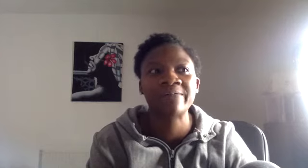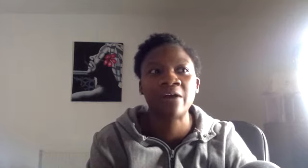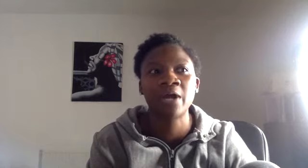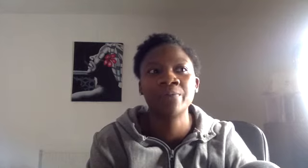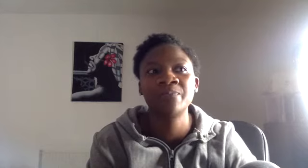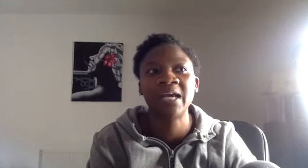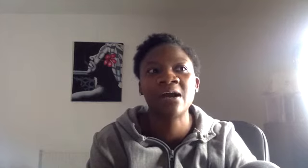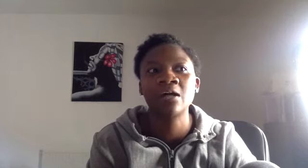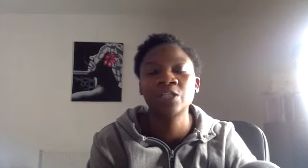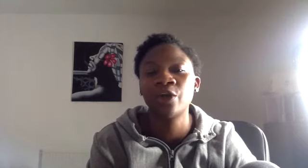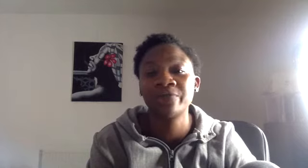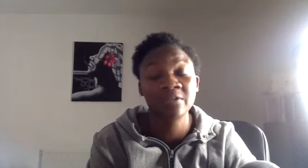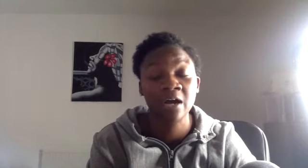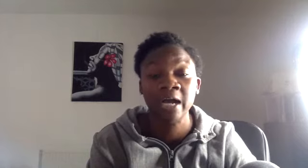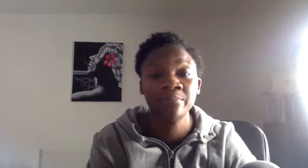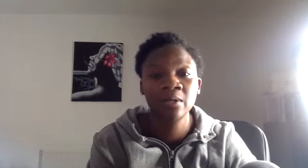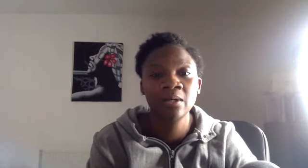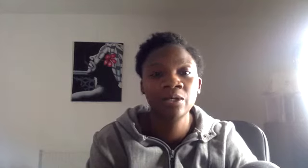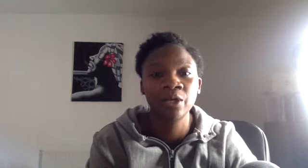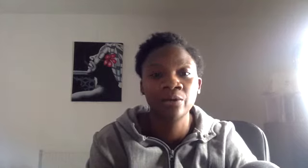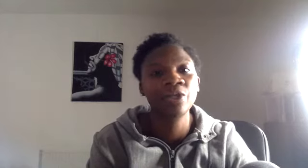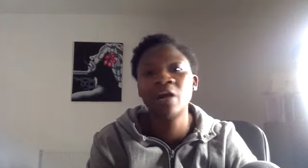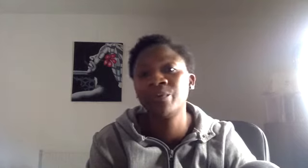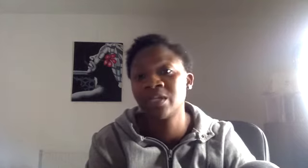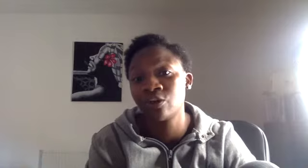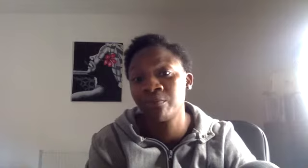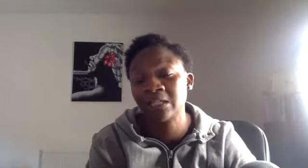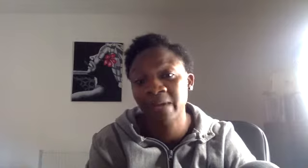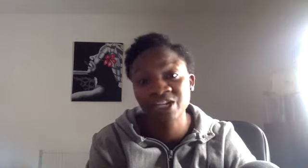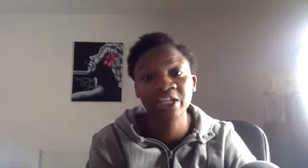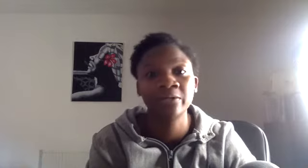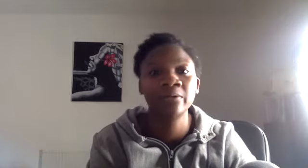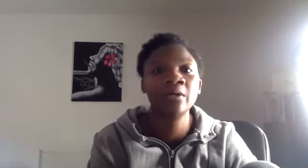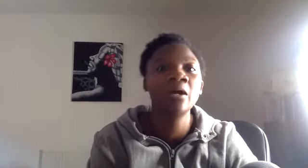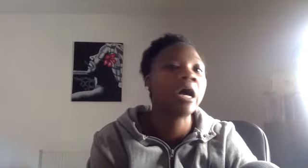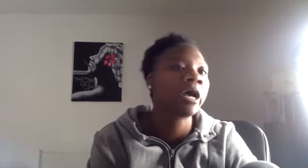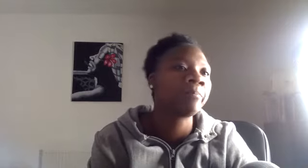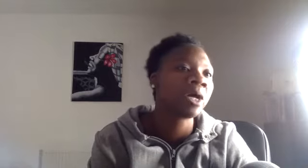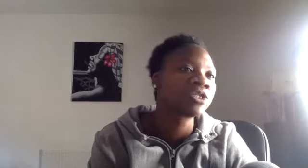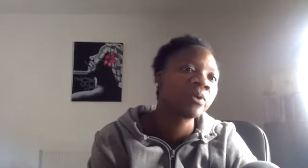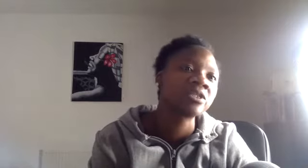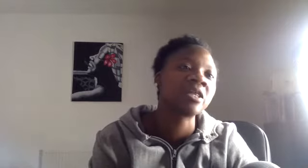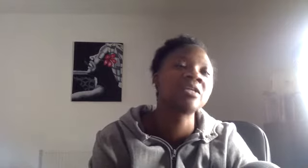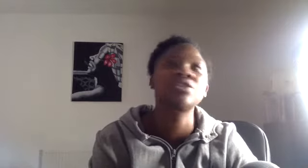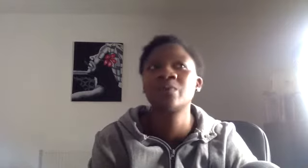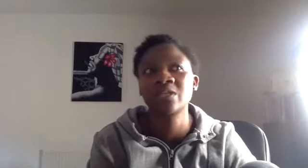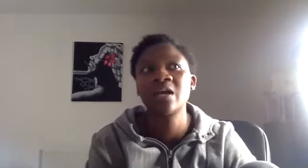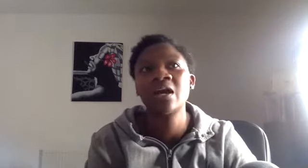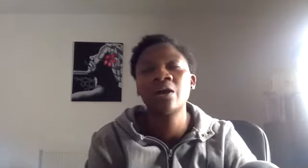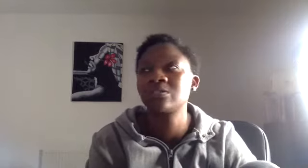found I was being asked a lot of the time, you know, can you help me with this complex patient? Um, I just want to ask you this. just want to ask you constantly